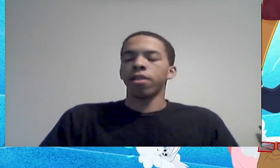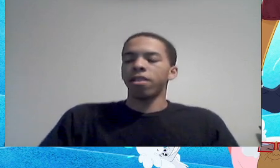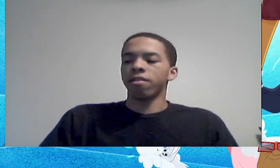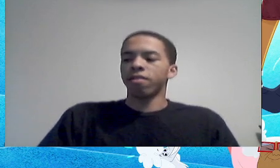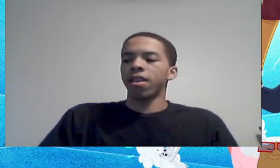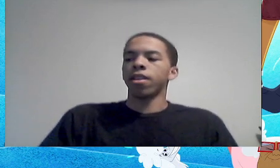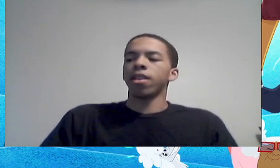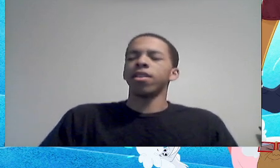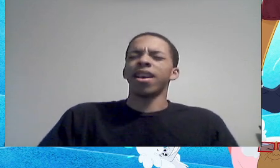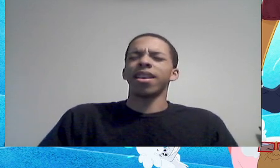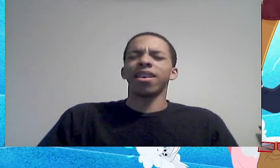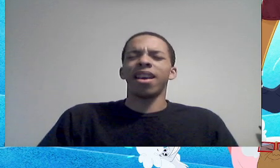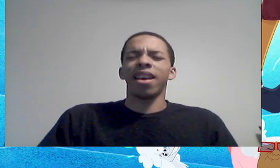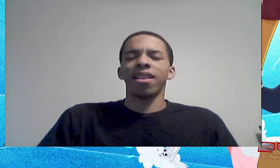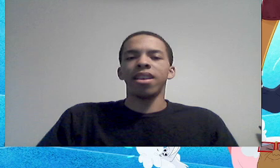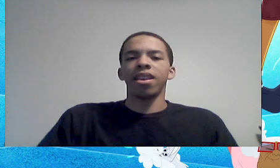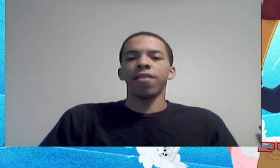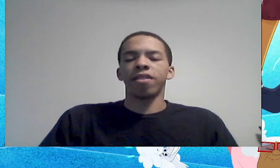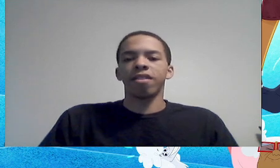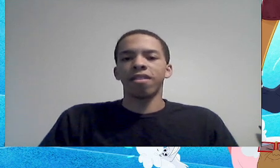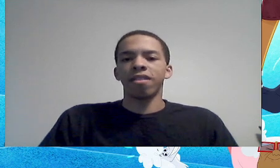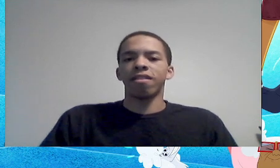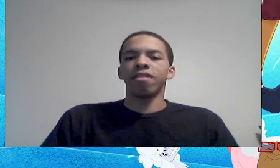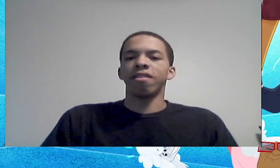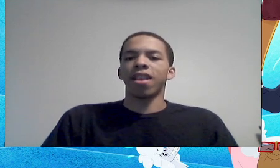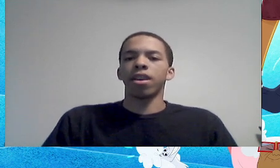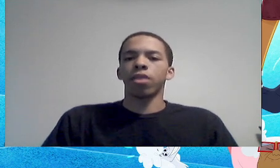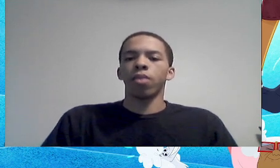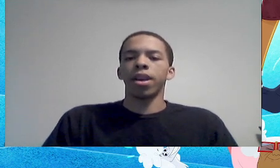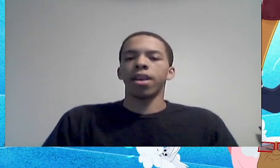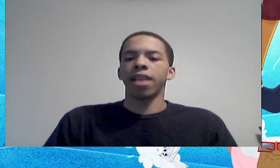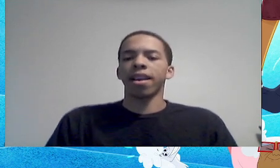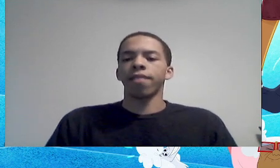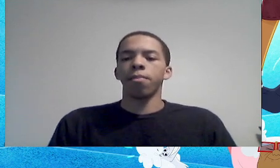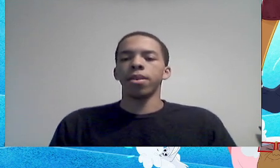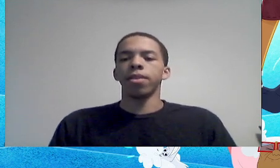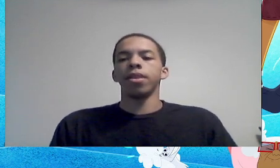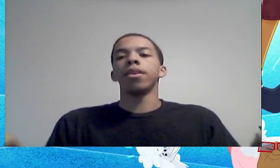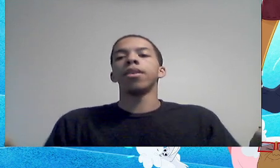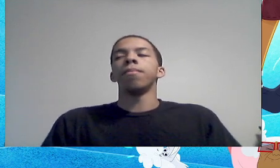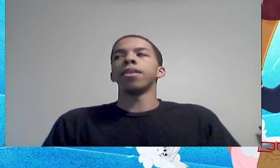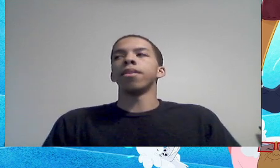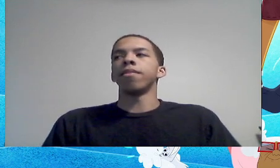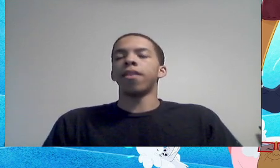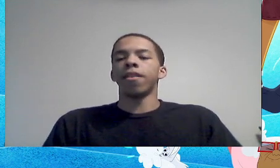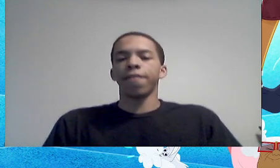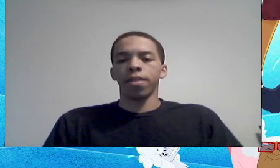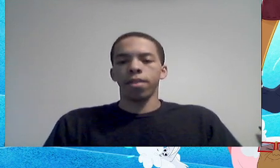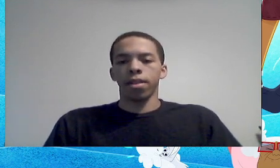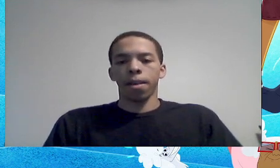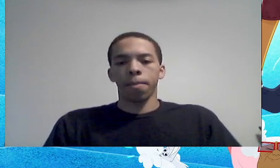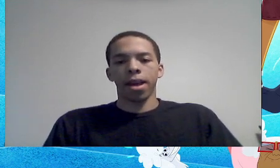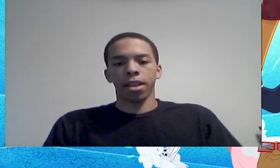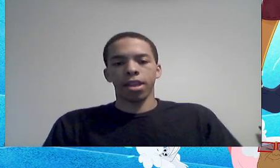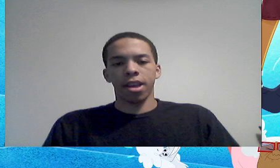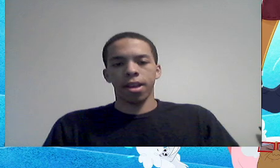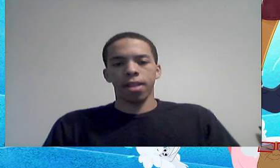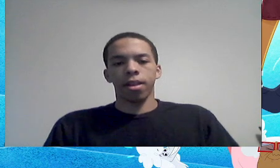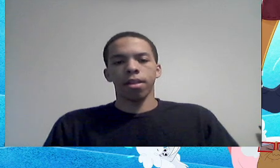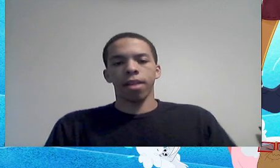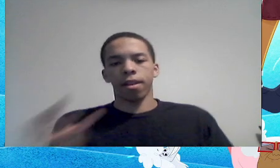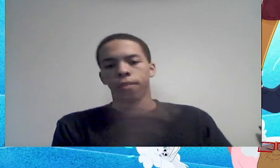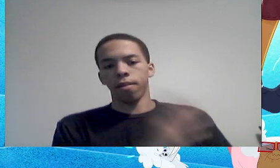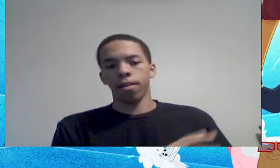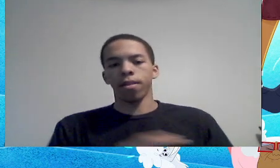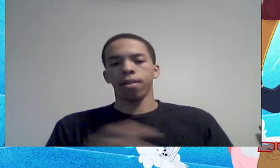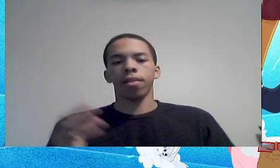just how the teacher said, like, a need of assistance does not equate a lack of ability, because often, like, back then,